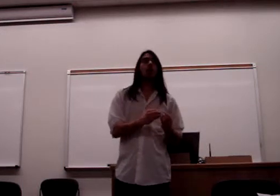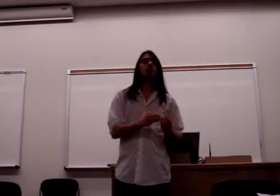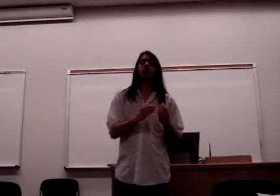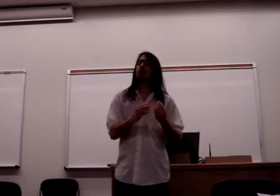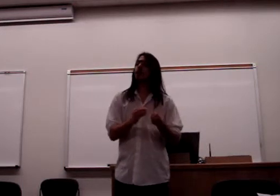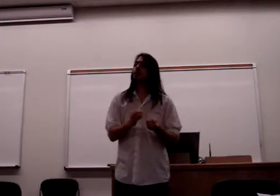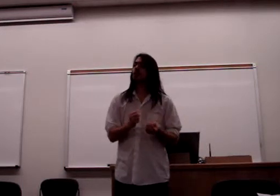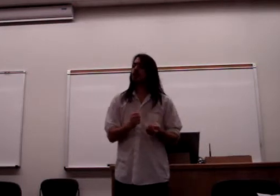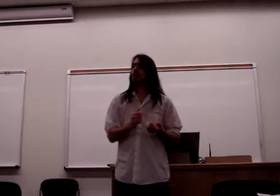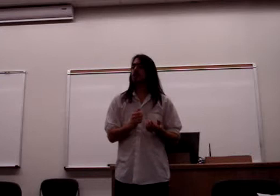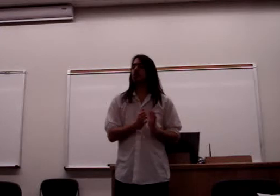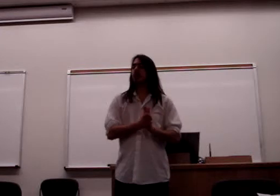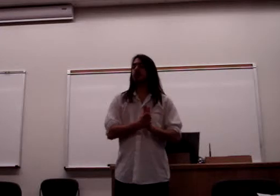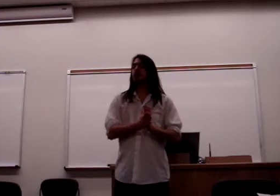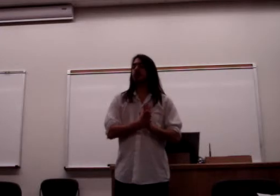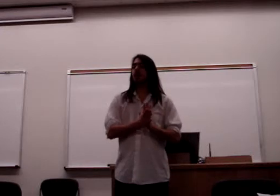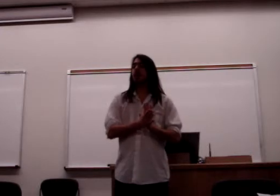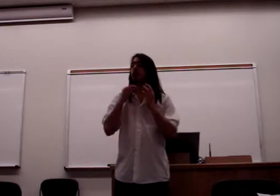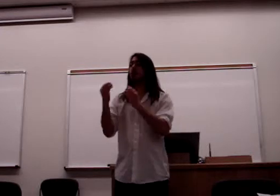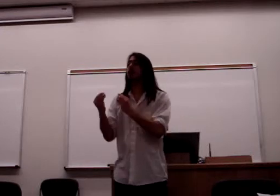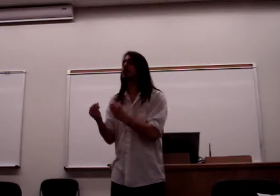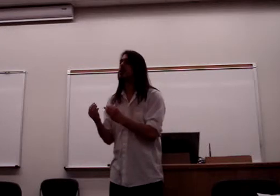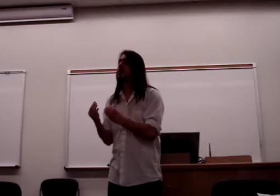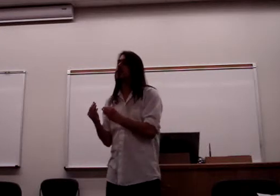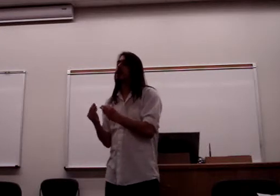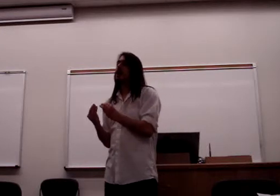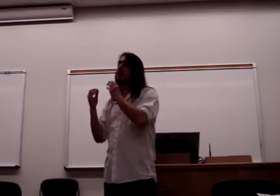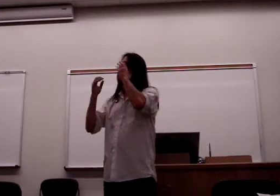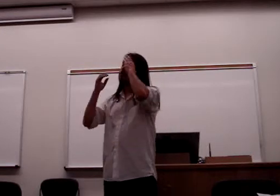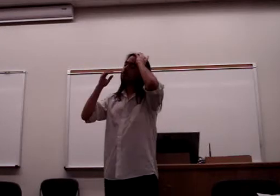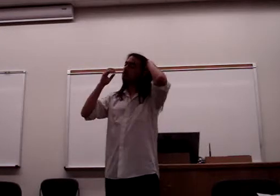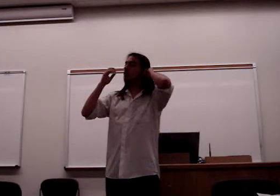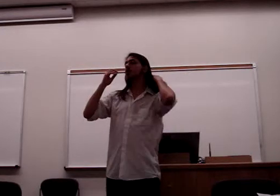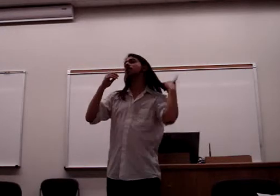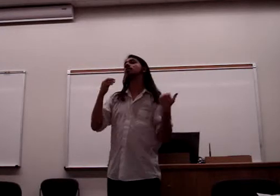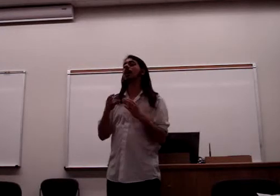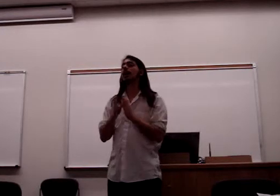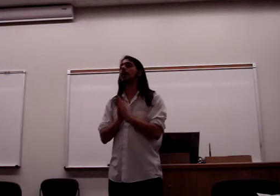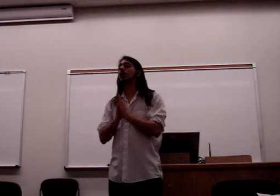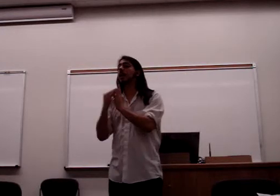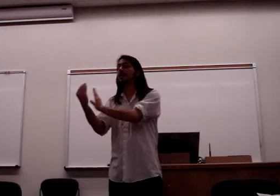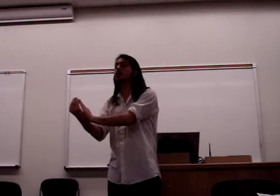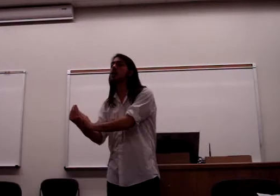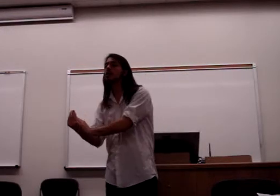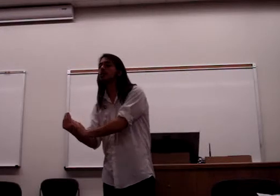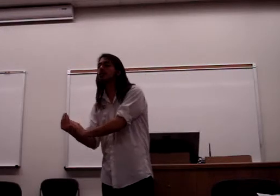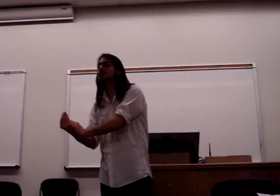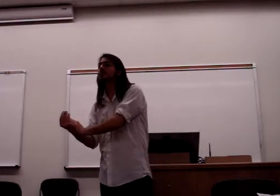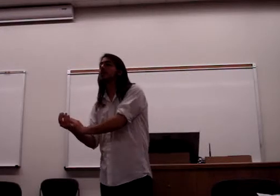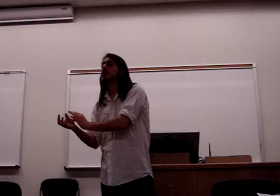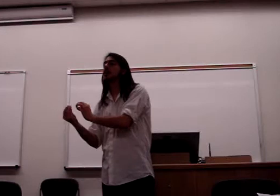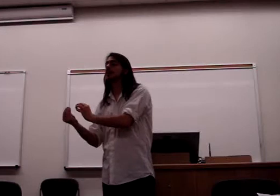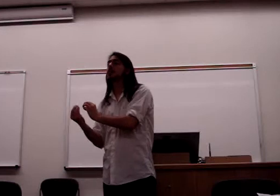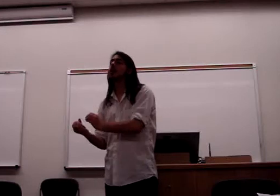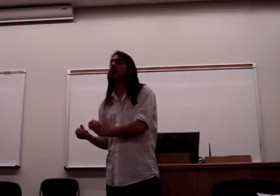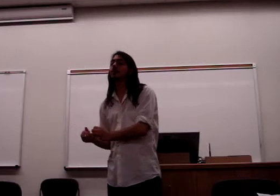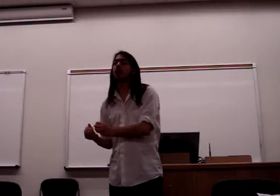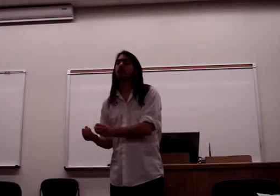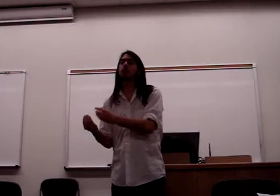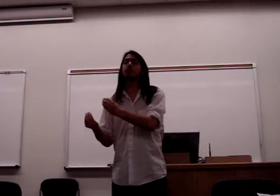part of the revolutionary subject's courage, which is to say class struggle? Is it part of the